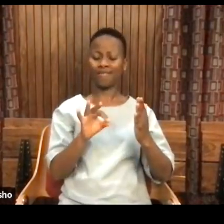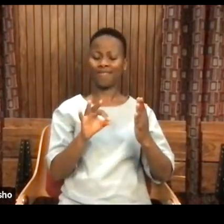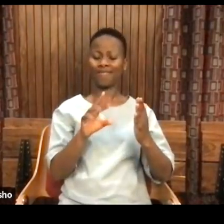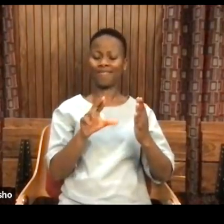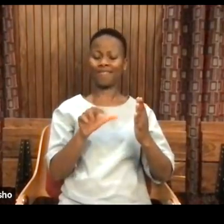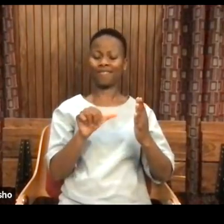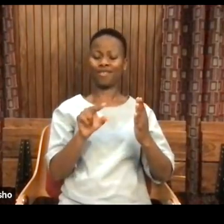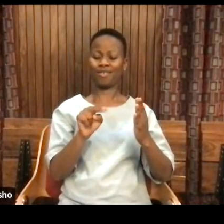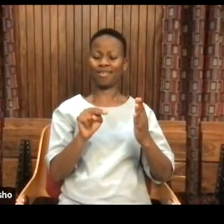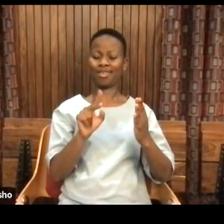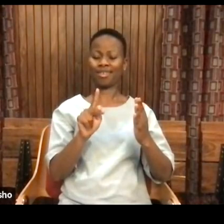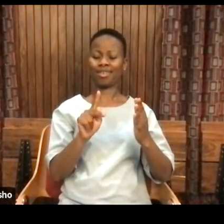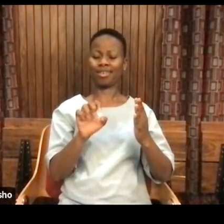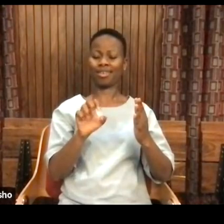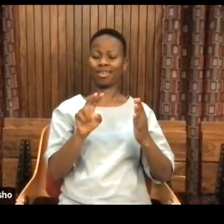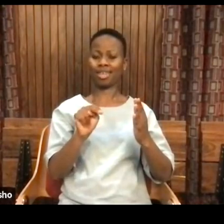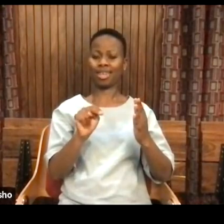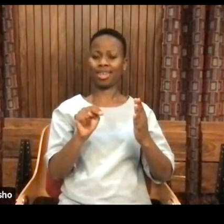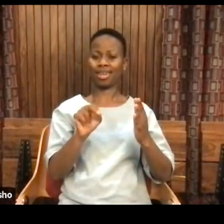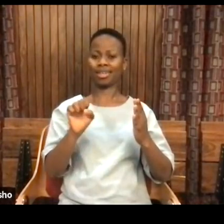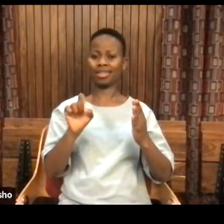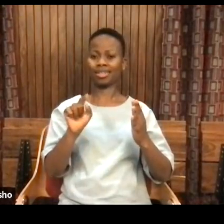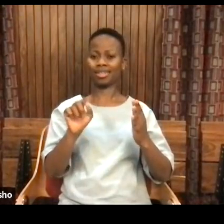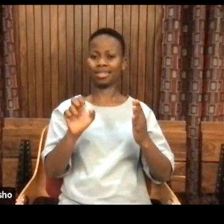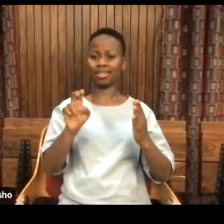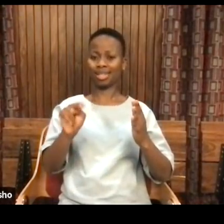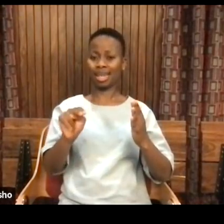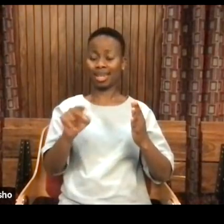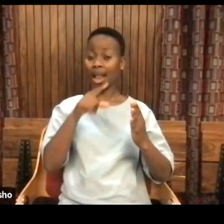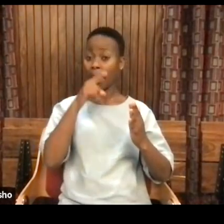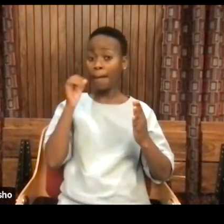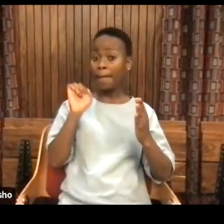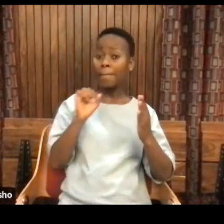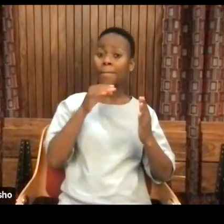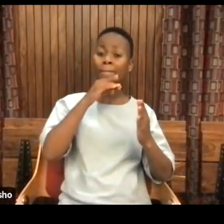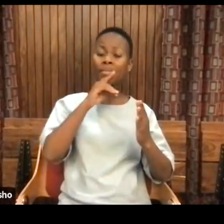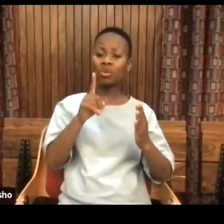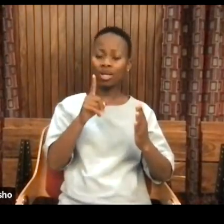Frankenstein, his name means victory over freedom.